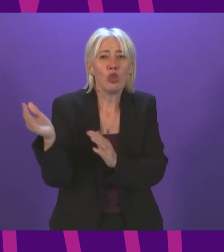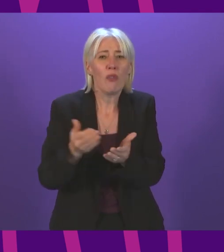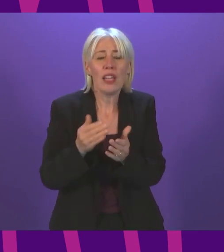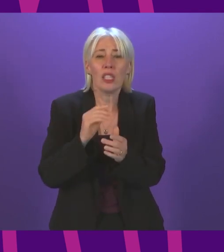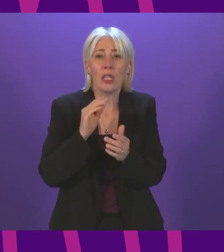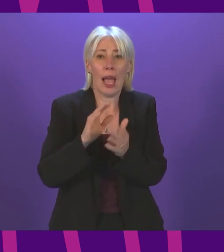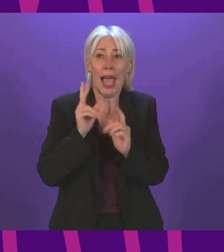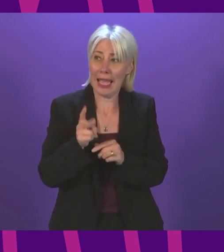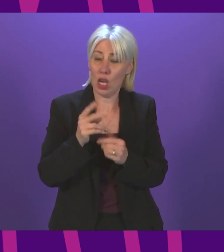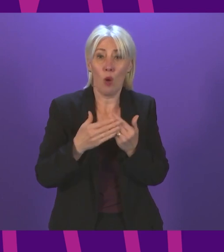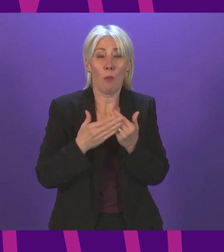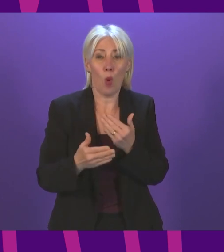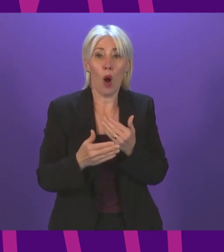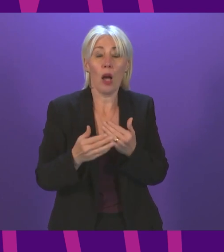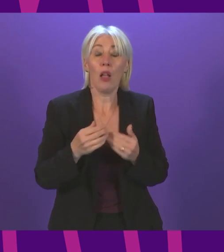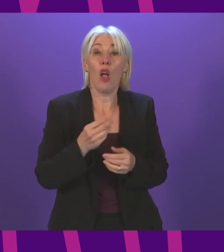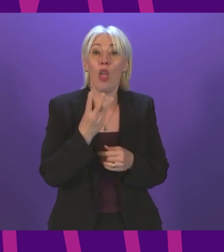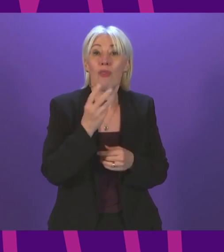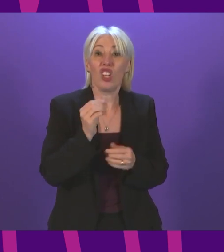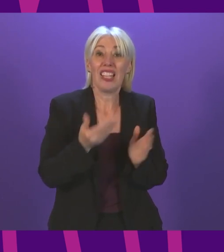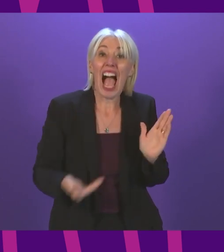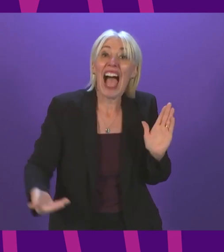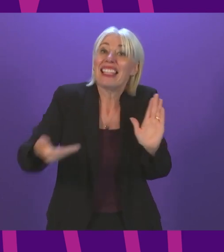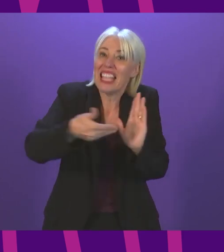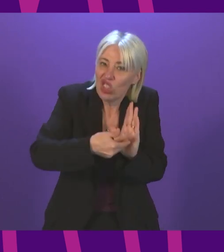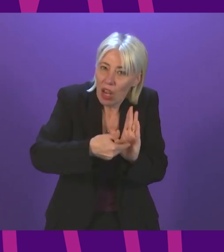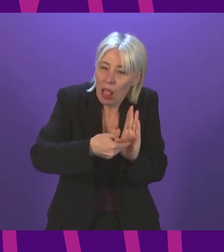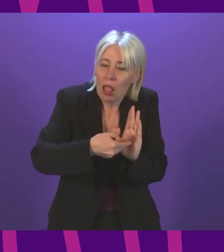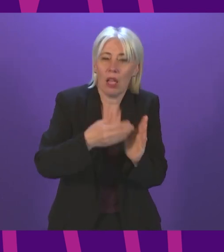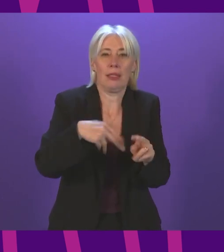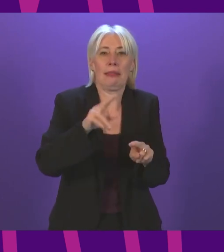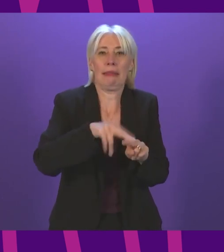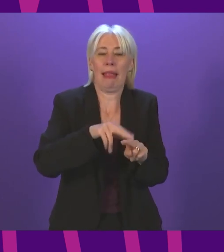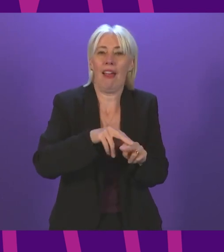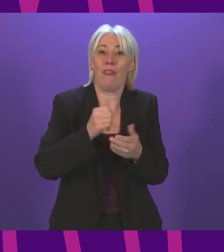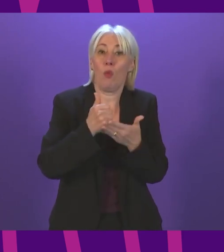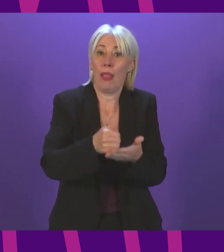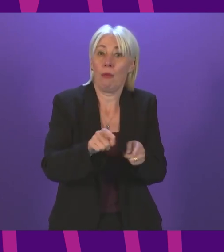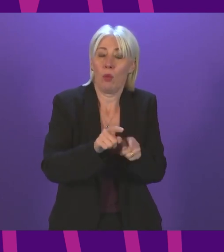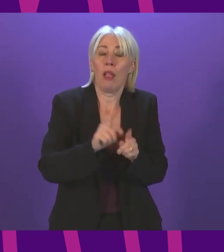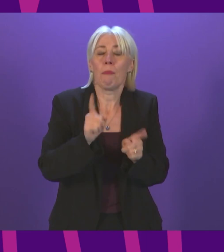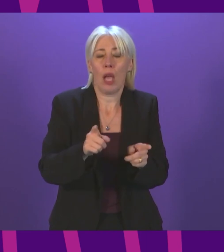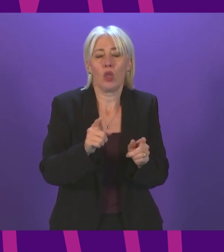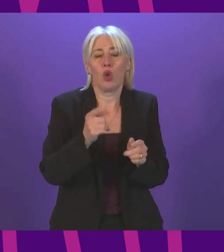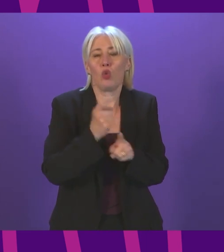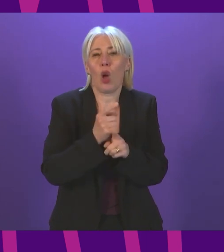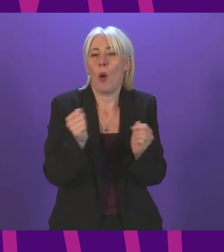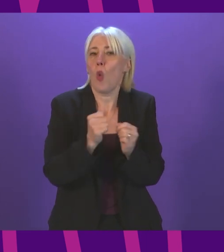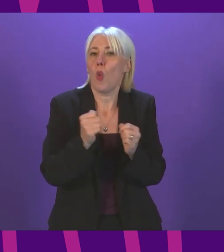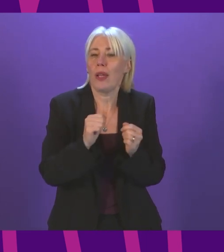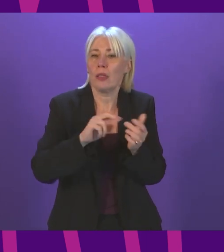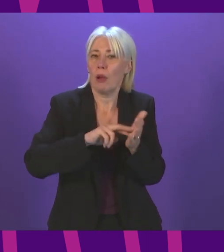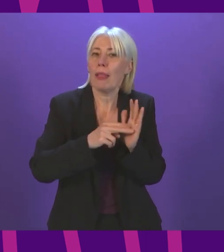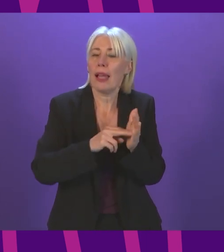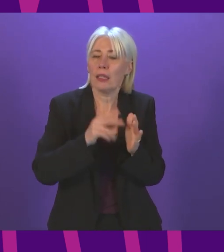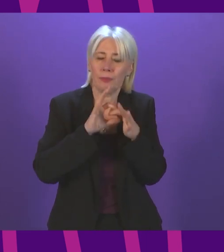300 again, I use the word additional staff, is going to help us in this regard. In terms of the winter plan, of course, we are working